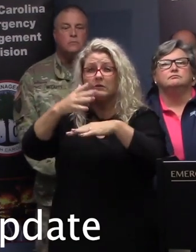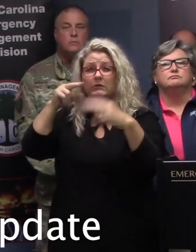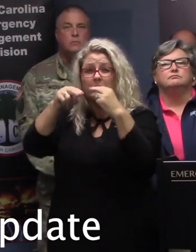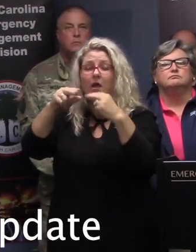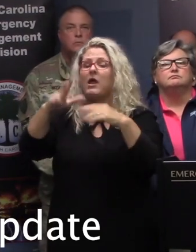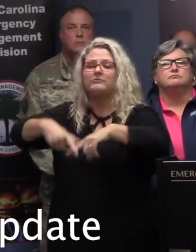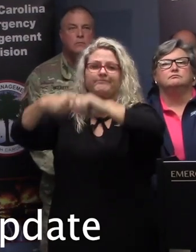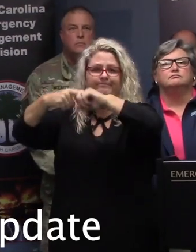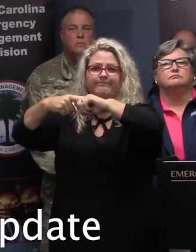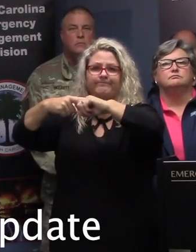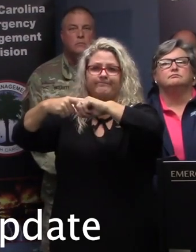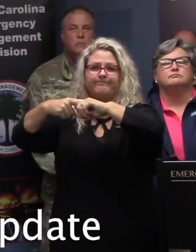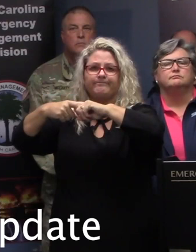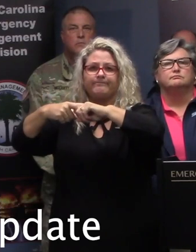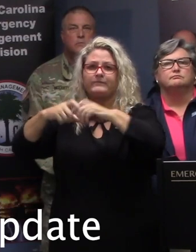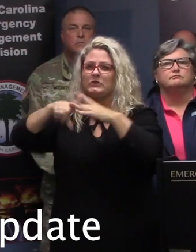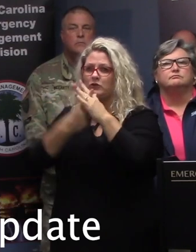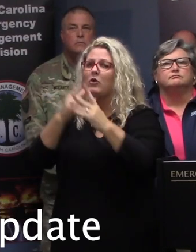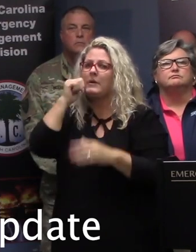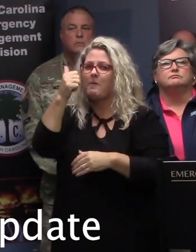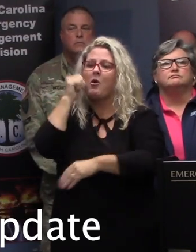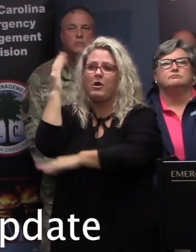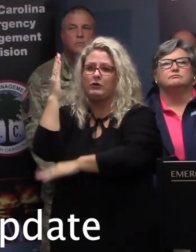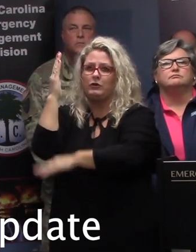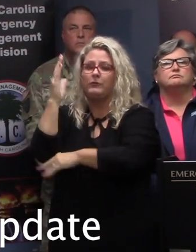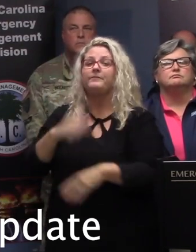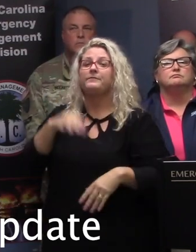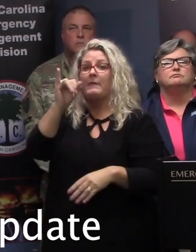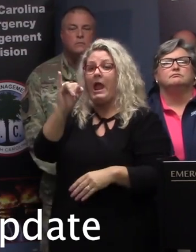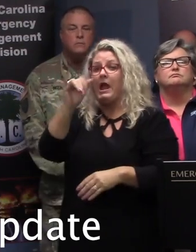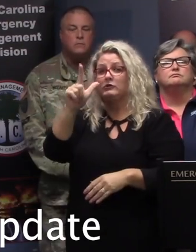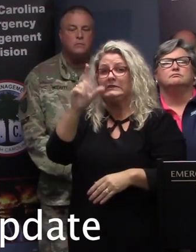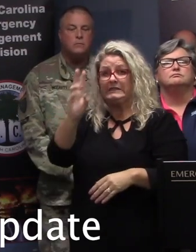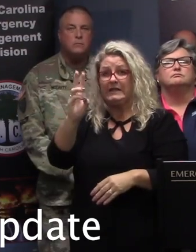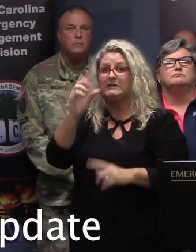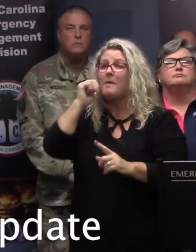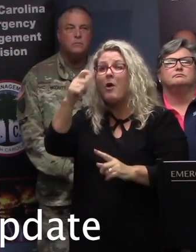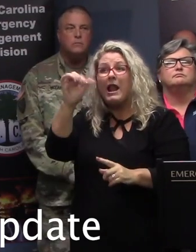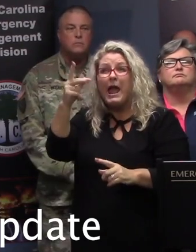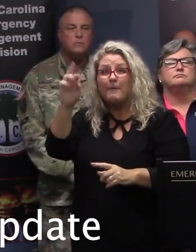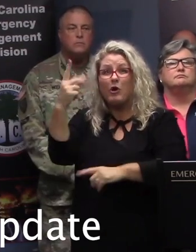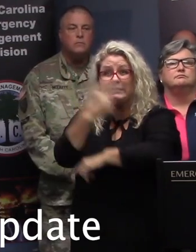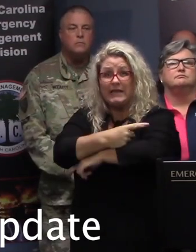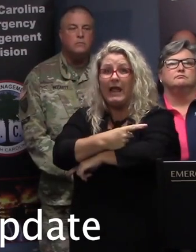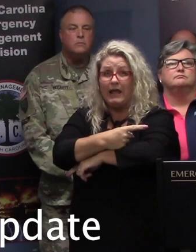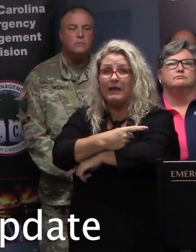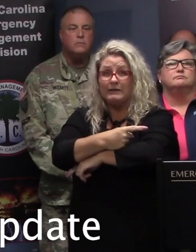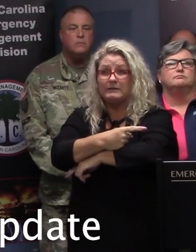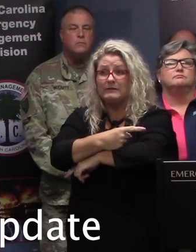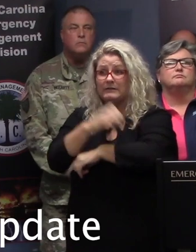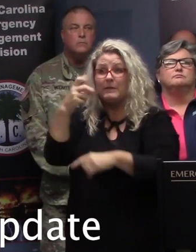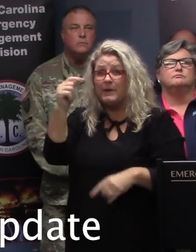on Monday, September the 2nd. As for I-26, tomorrow is Labor Day, Monday, September the 2nd.